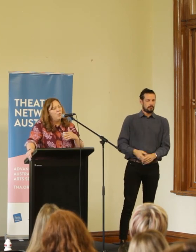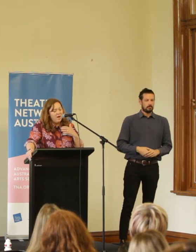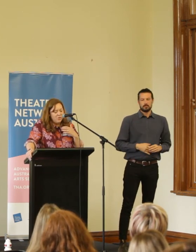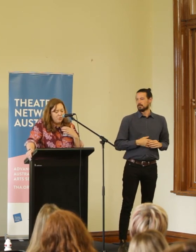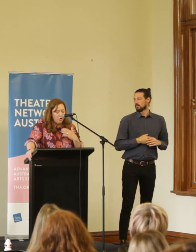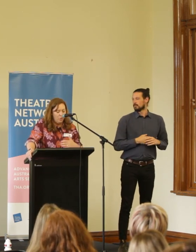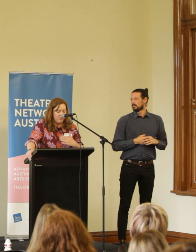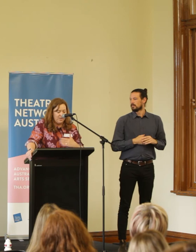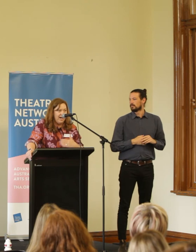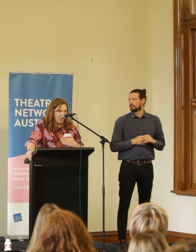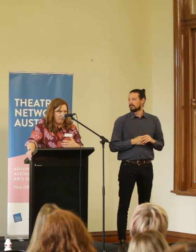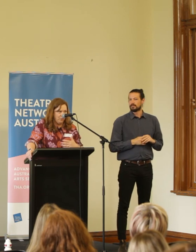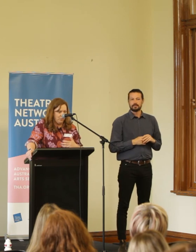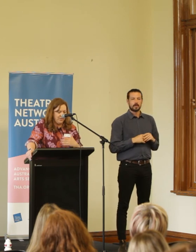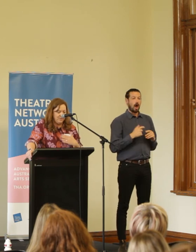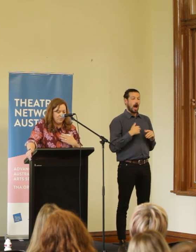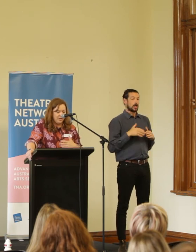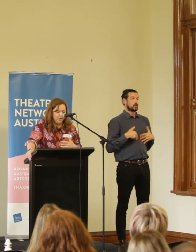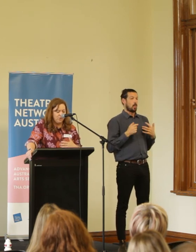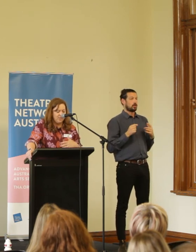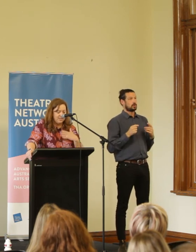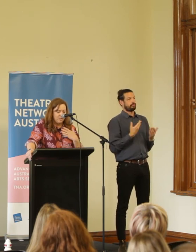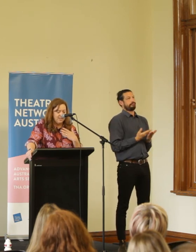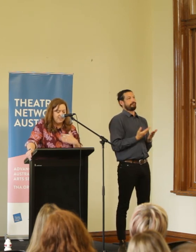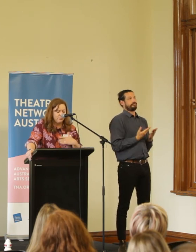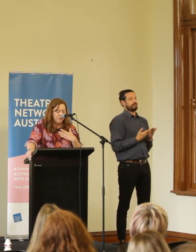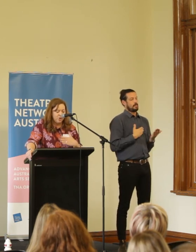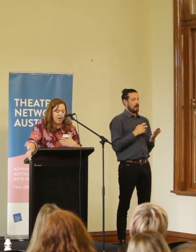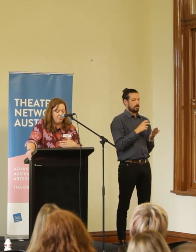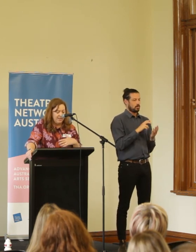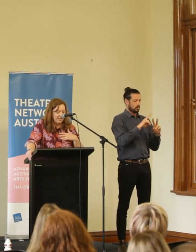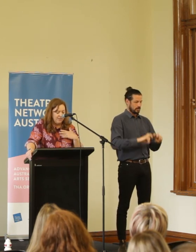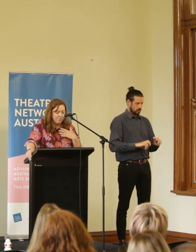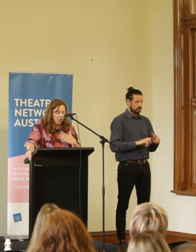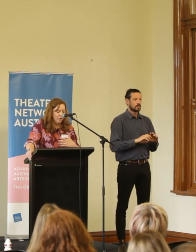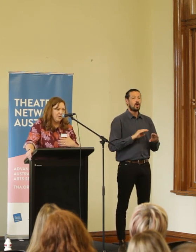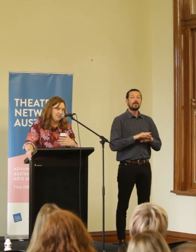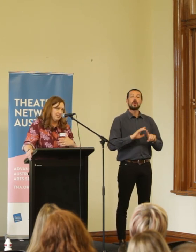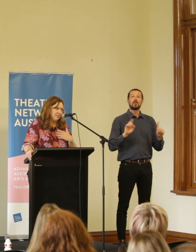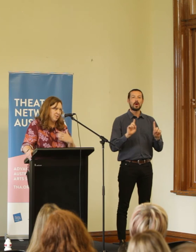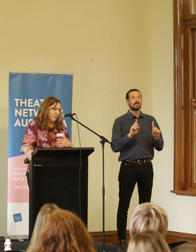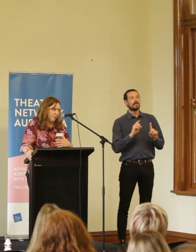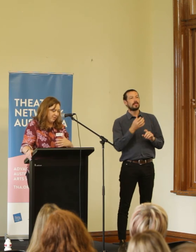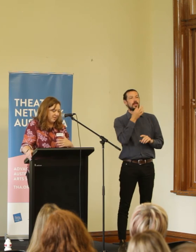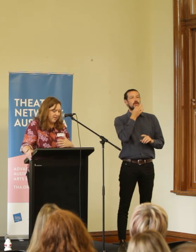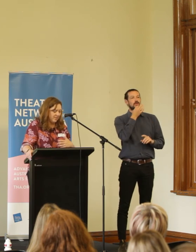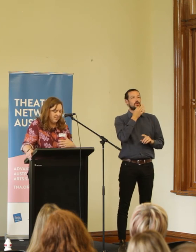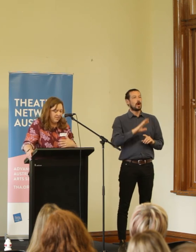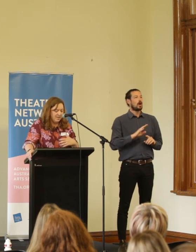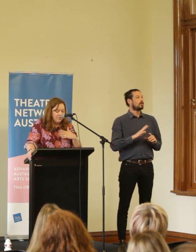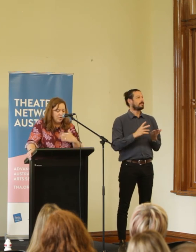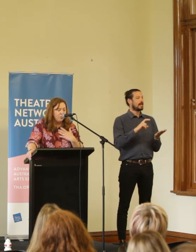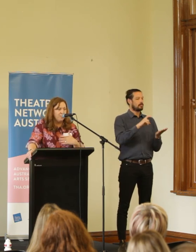What I do not wish to argue for in this research is the idea of the child being impervious to vulnerability.